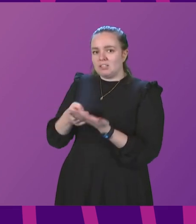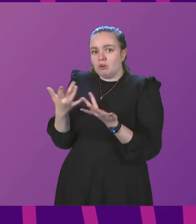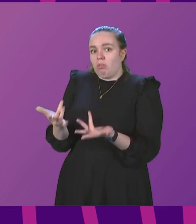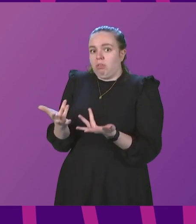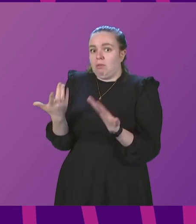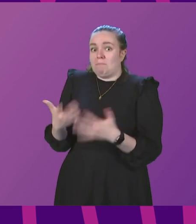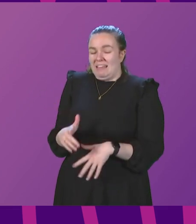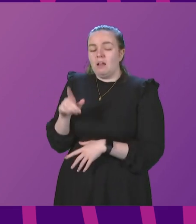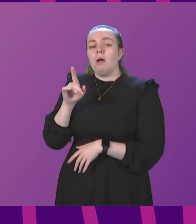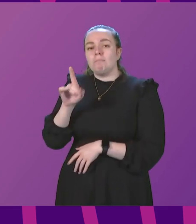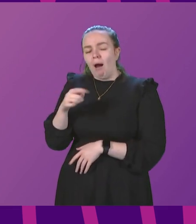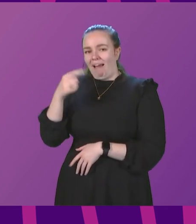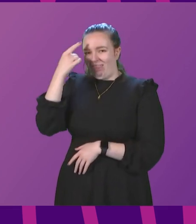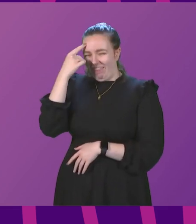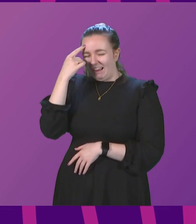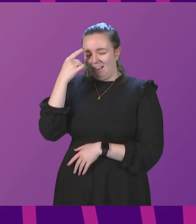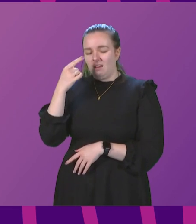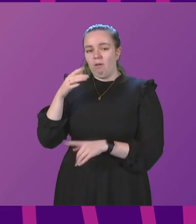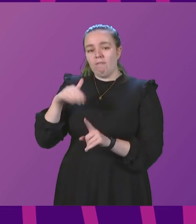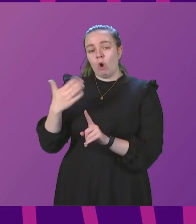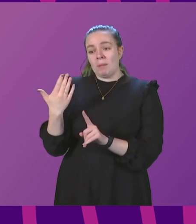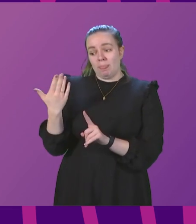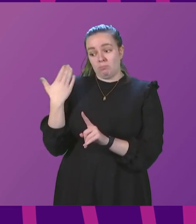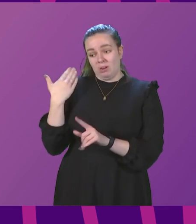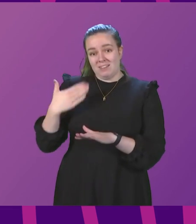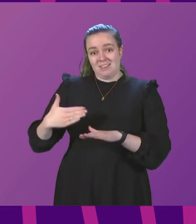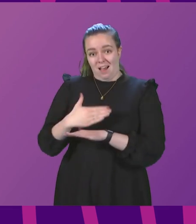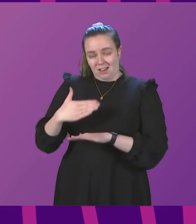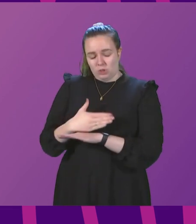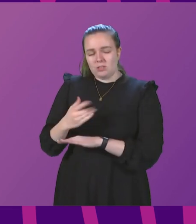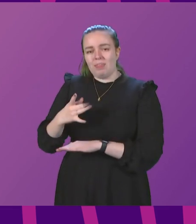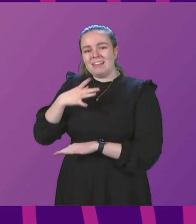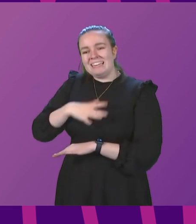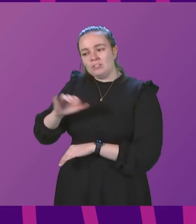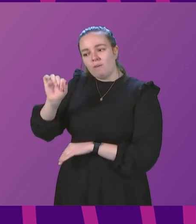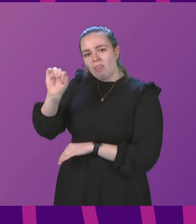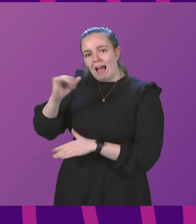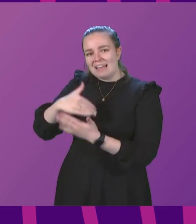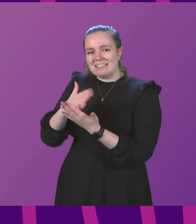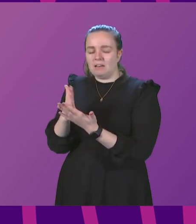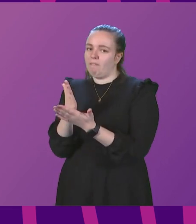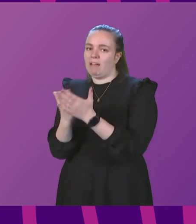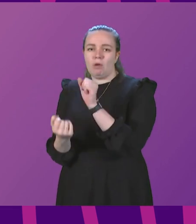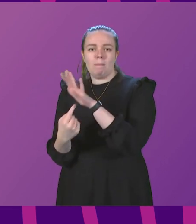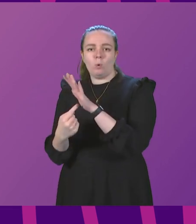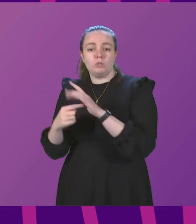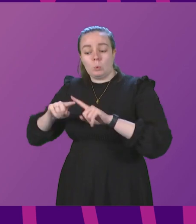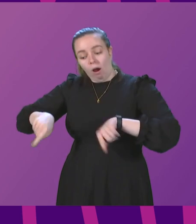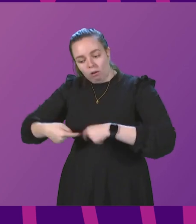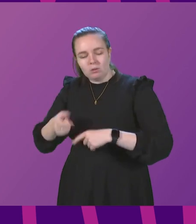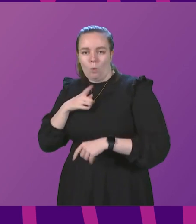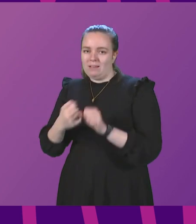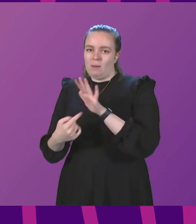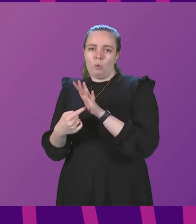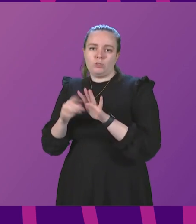I think we can take from our previous actions that the needs of that sector are very important to us because they are important to children